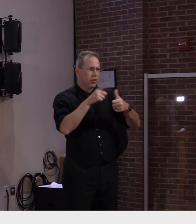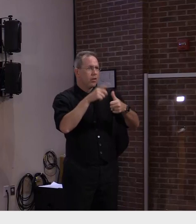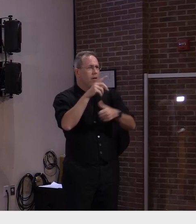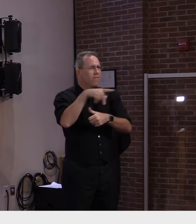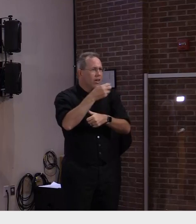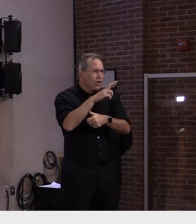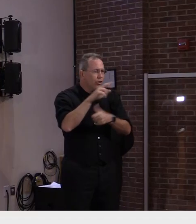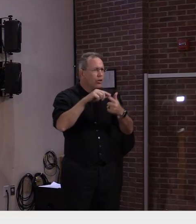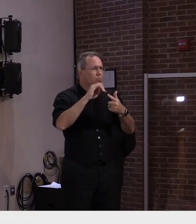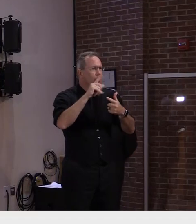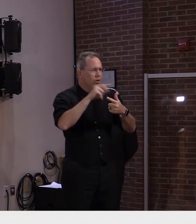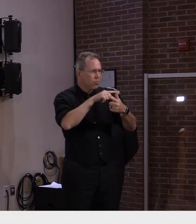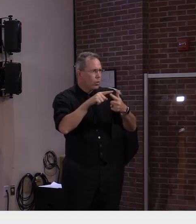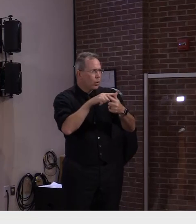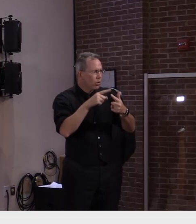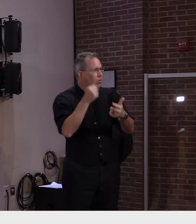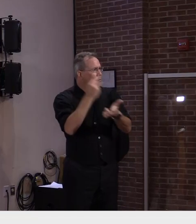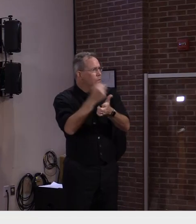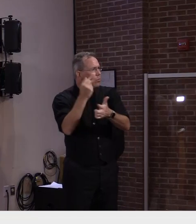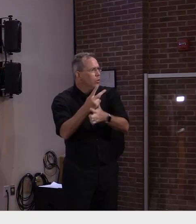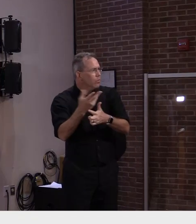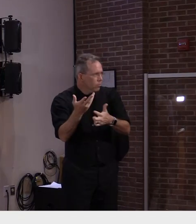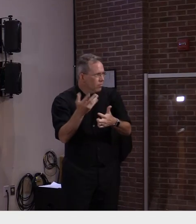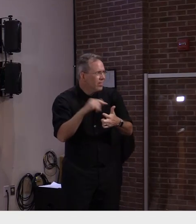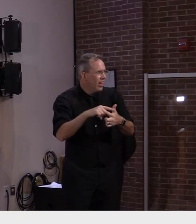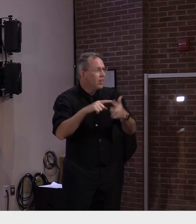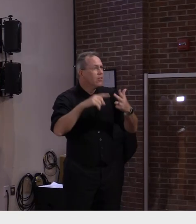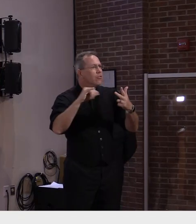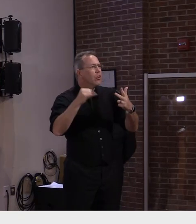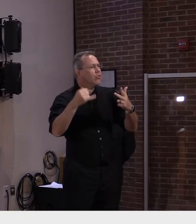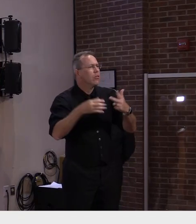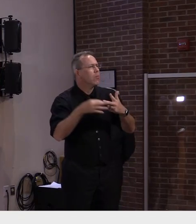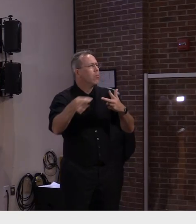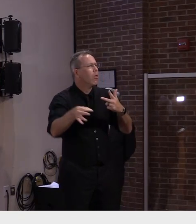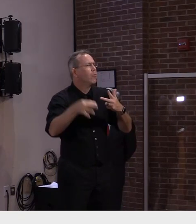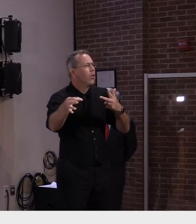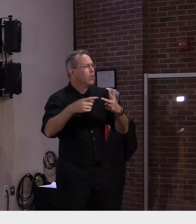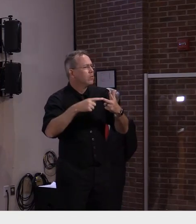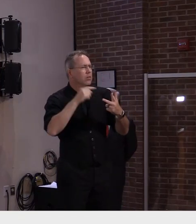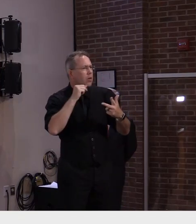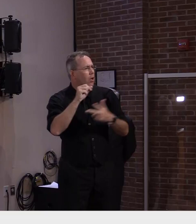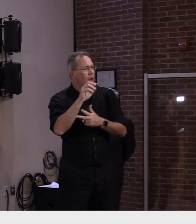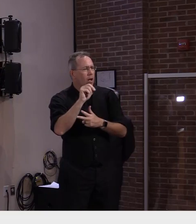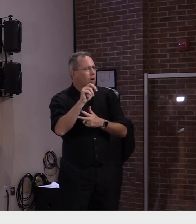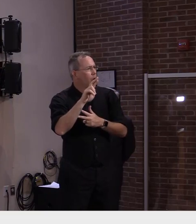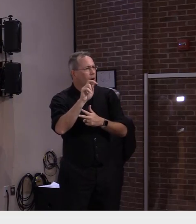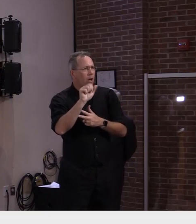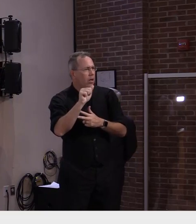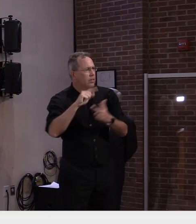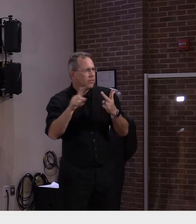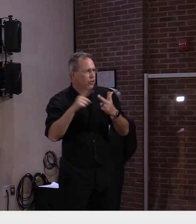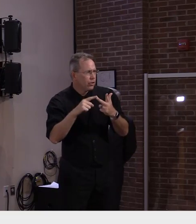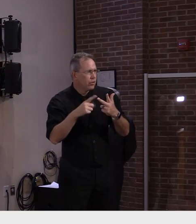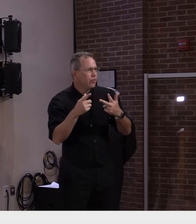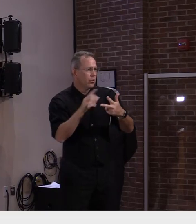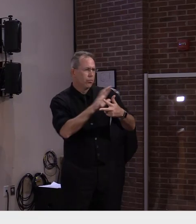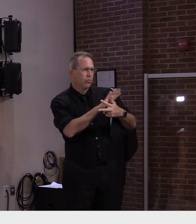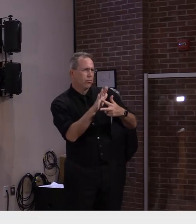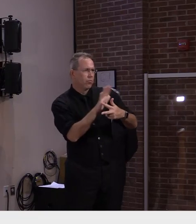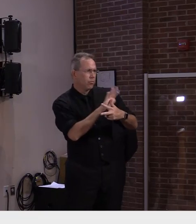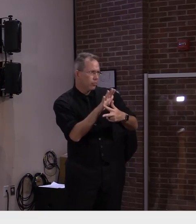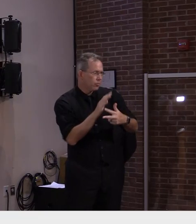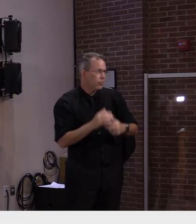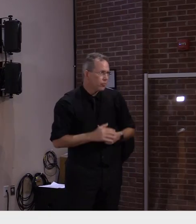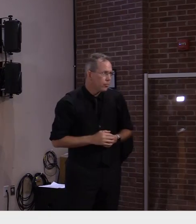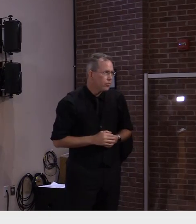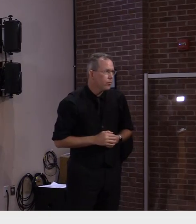later than the first two. So there's great data there. There's data that's emerging regarding those who